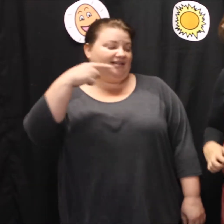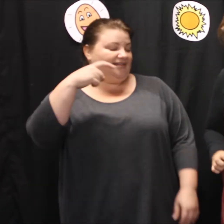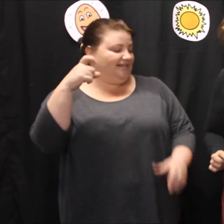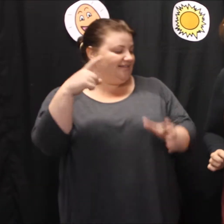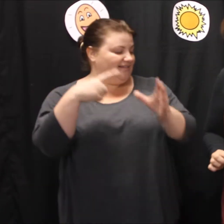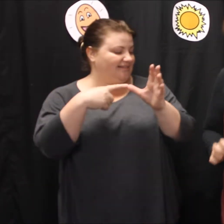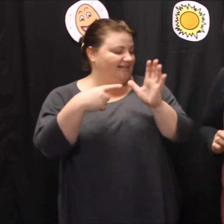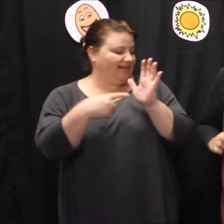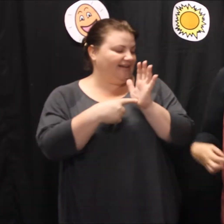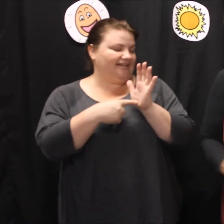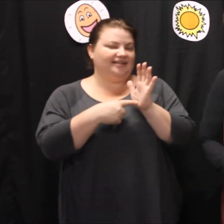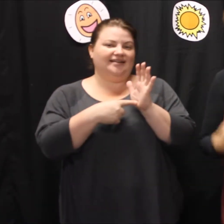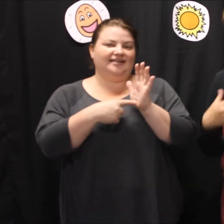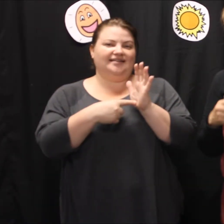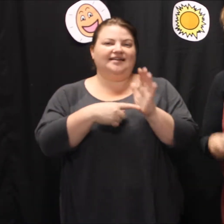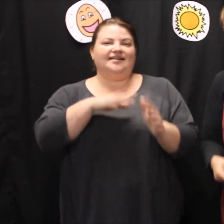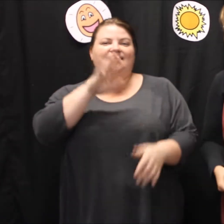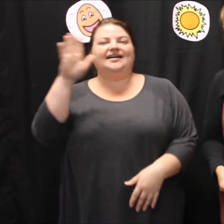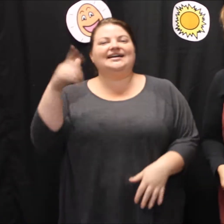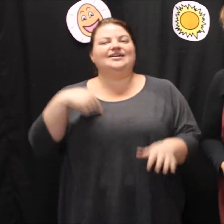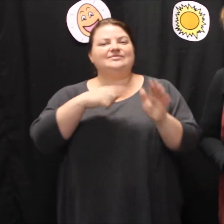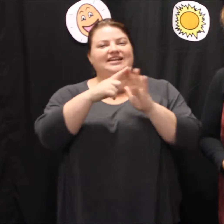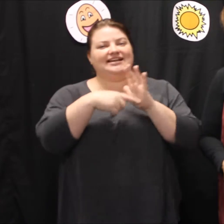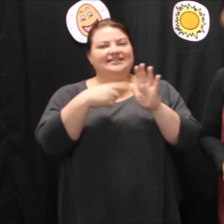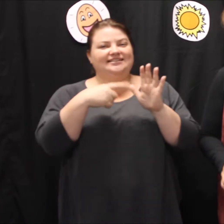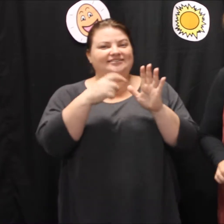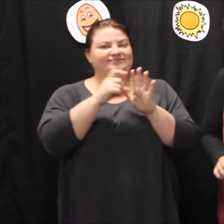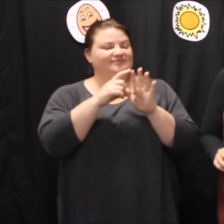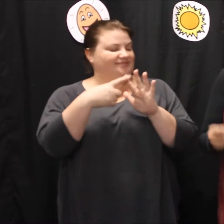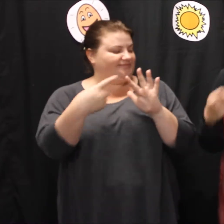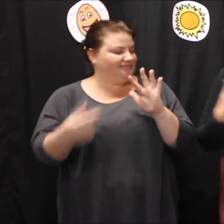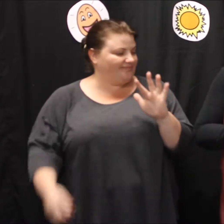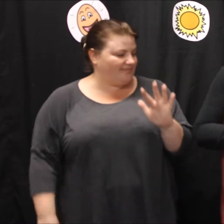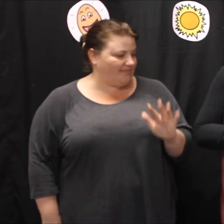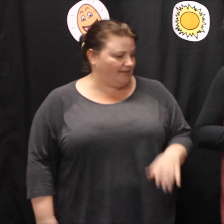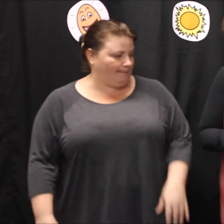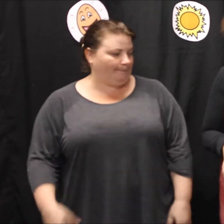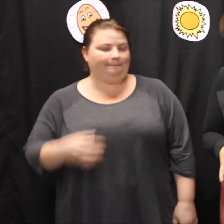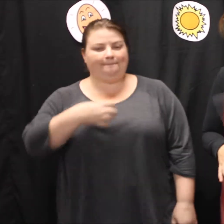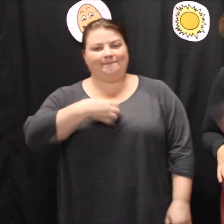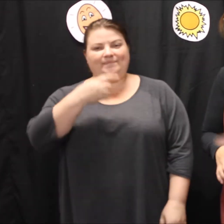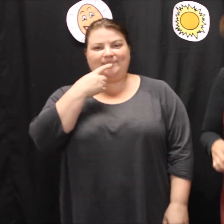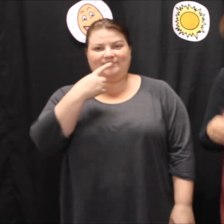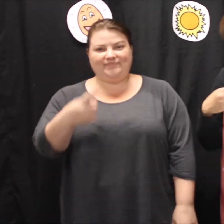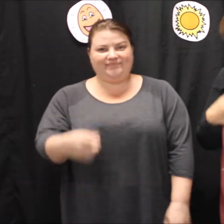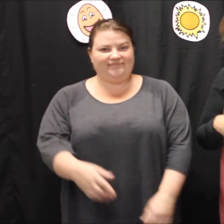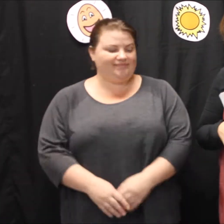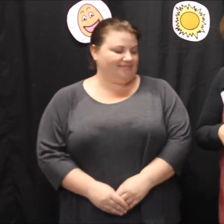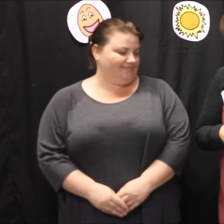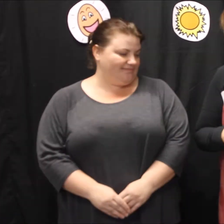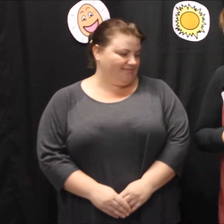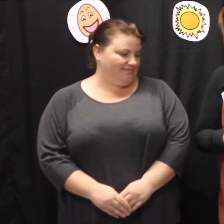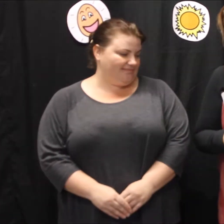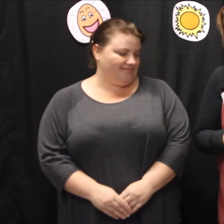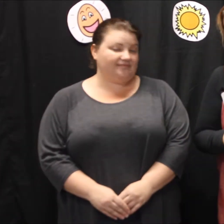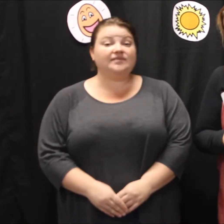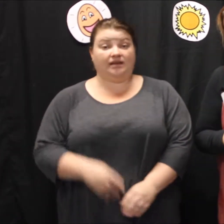Hi, I'm Kat. Hi, I'm Jade. I have more to say. I'm telling a story.